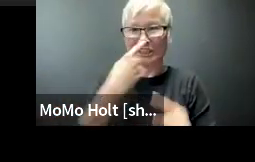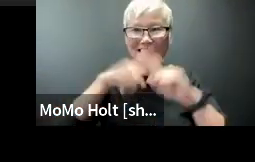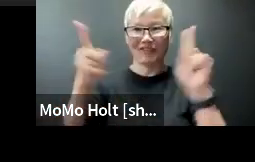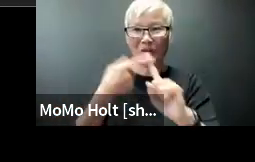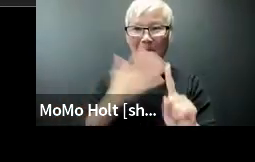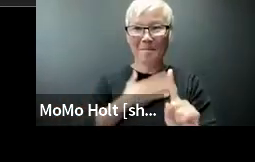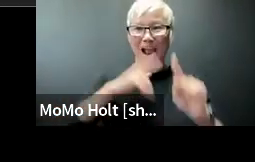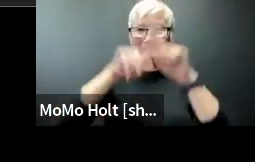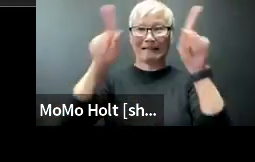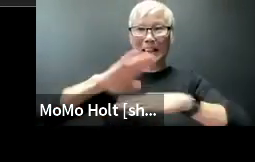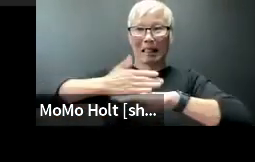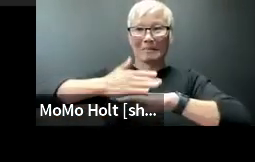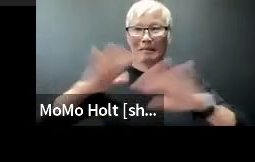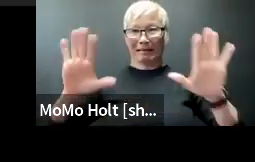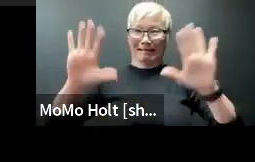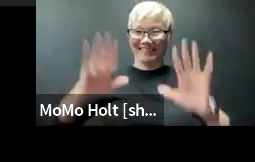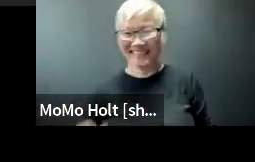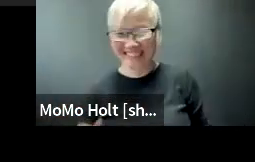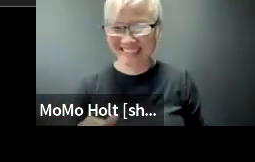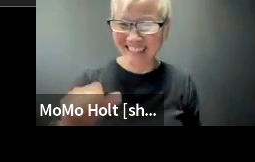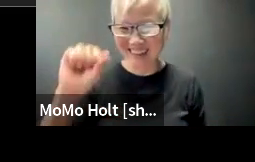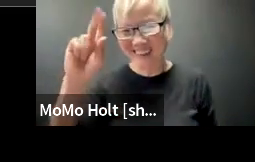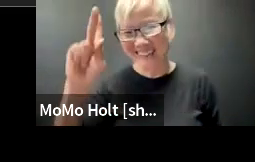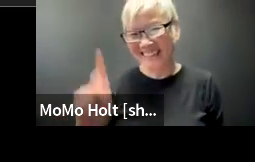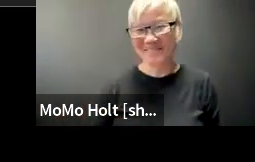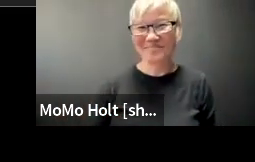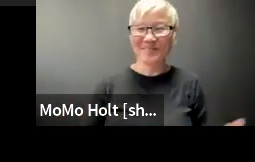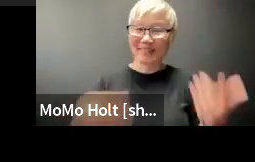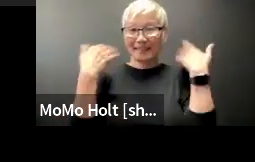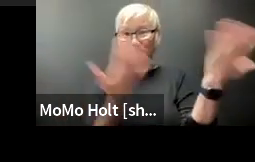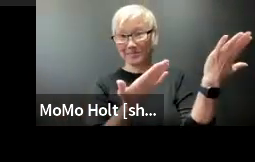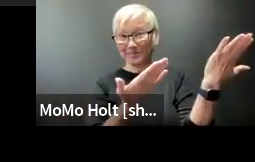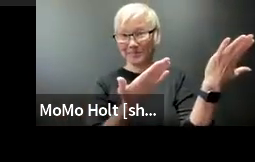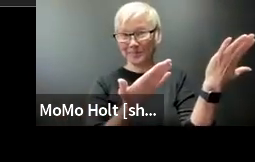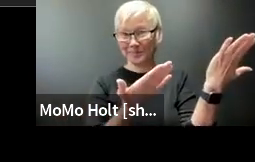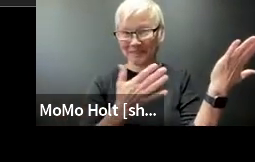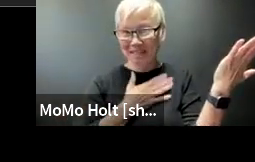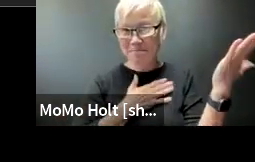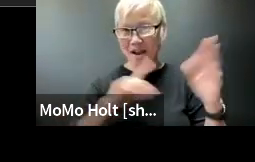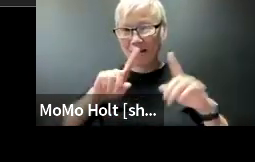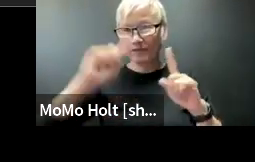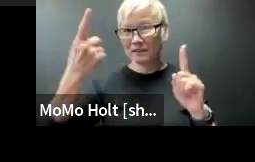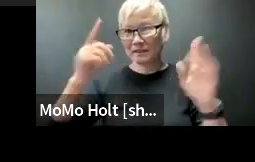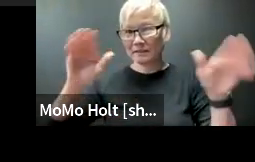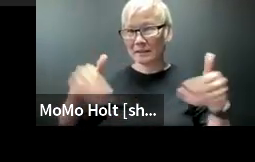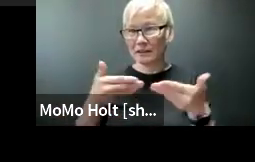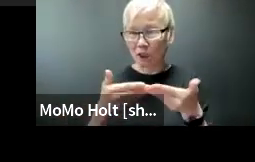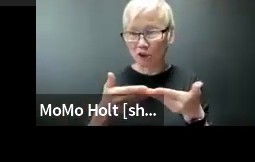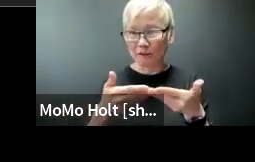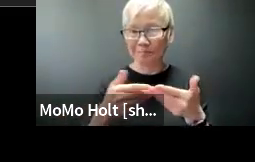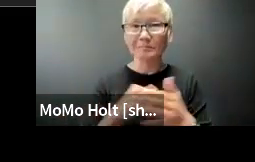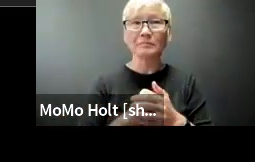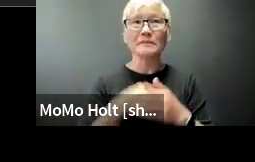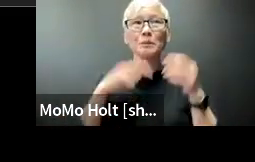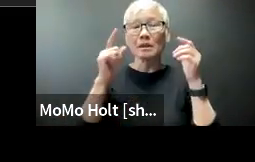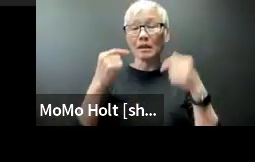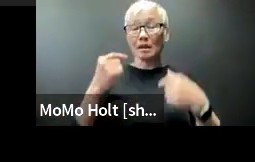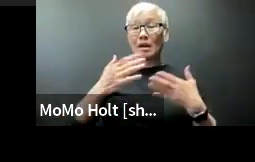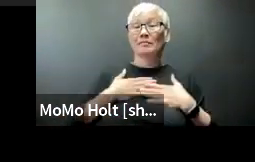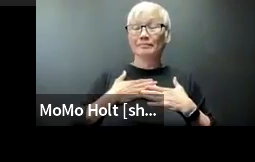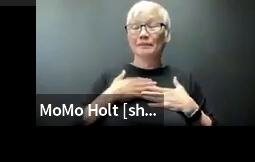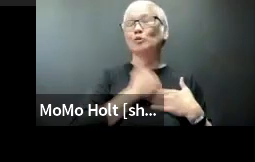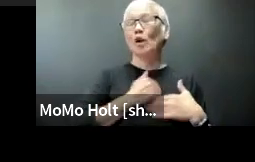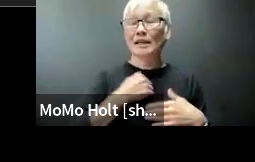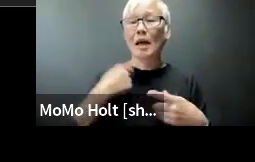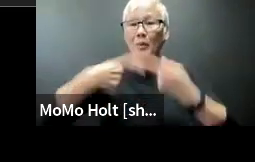all right i'm not sure because it looks different on my end on my laptop so i just wanted to double check well so this is